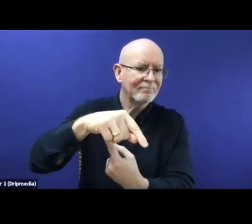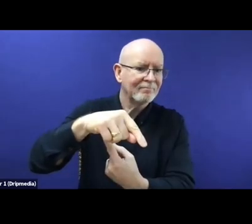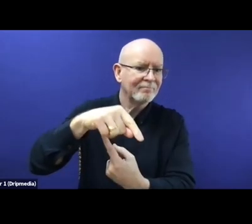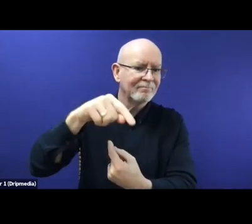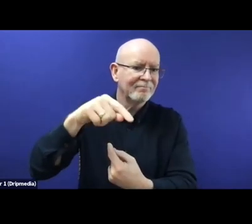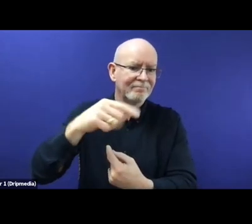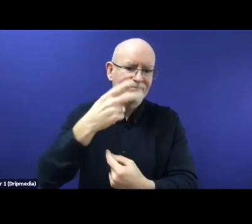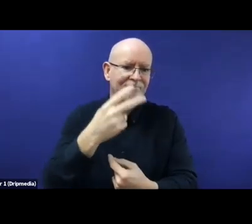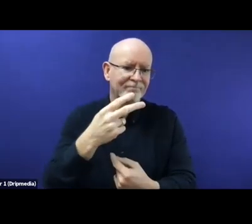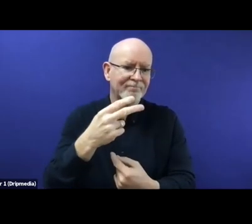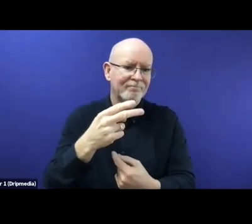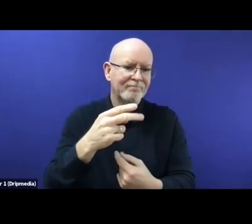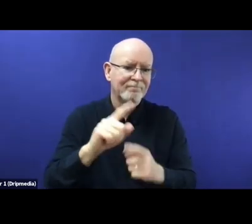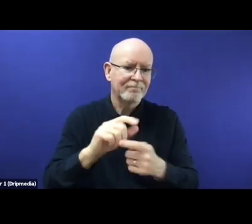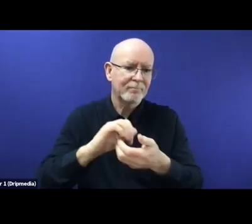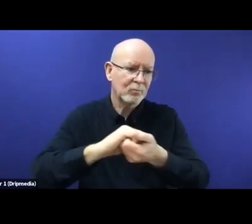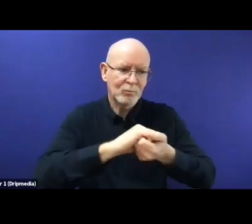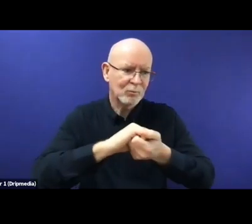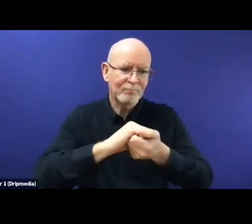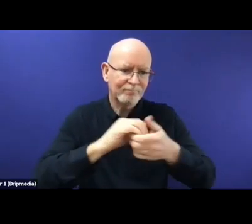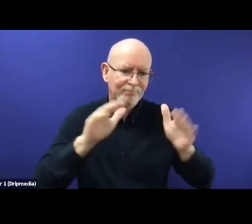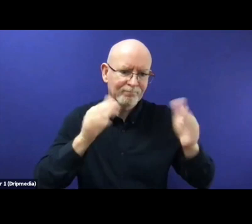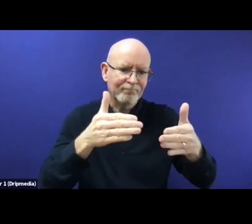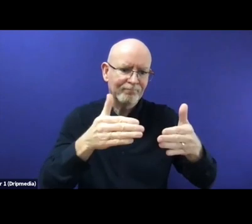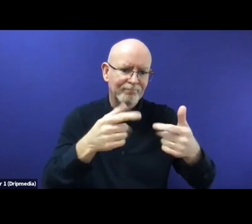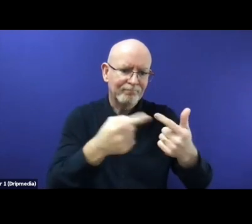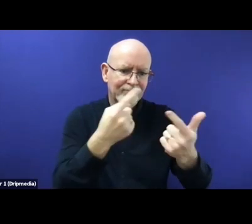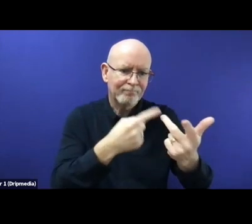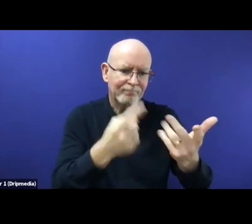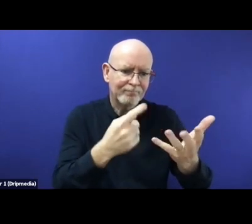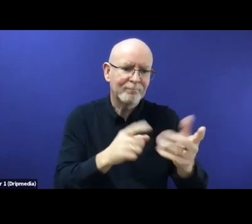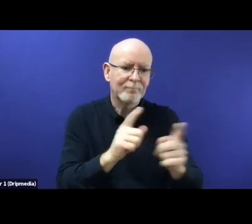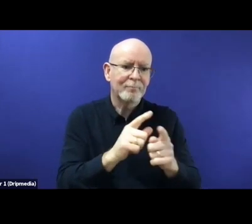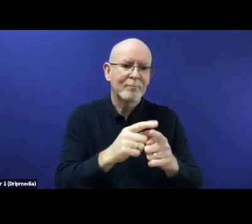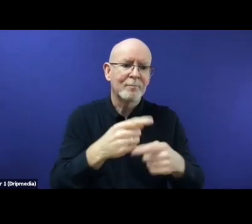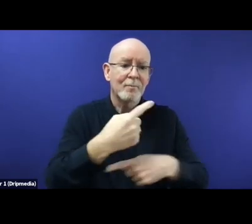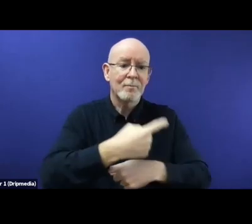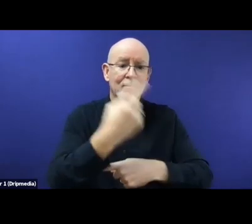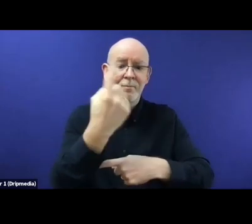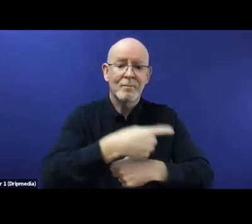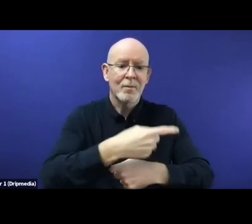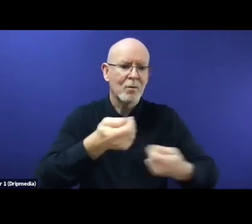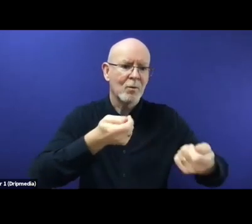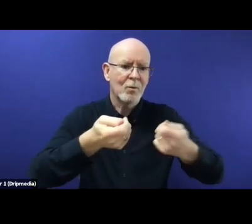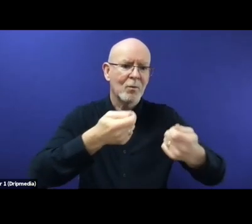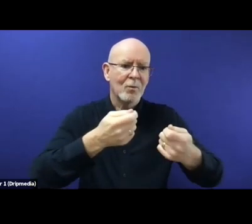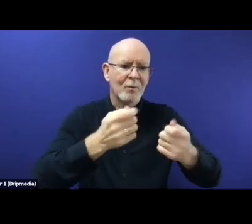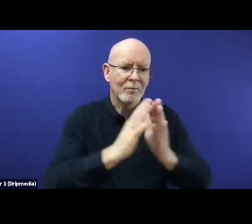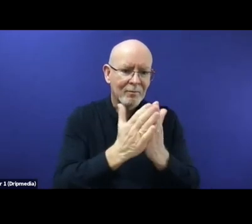The frontline states wanted solidarity for obvious reasons, as we have seen also in a recent statement by Spain,